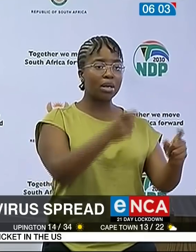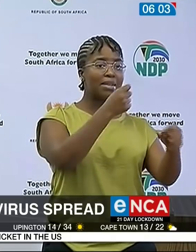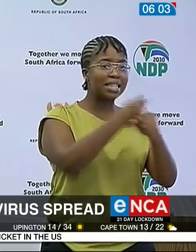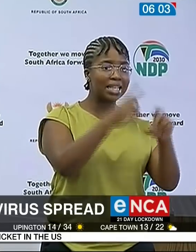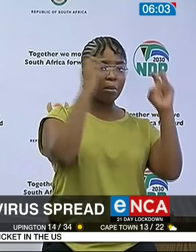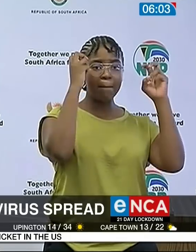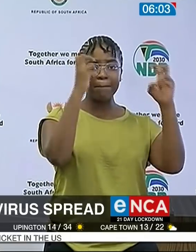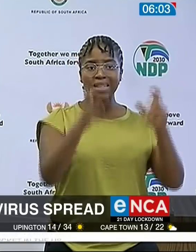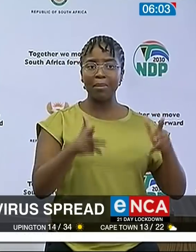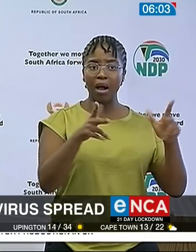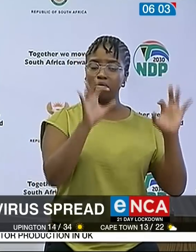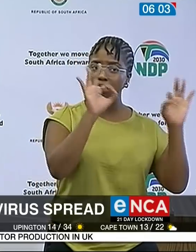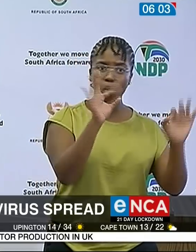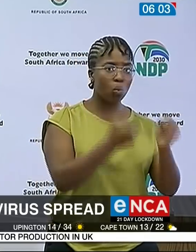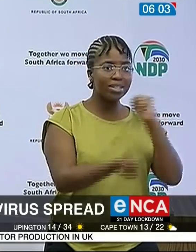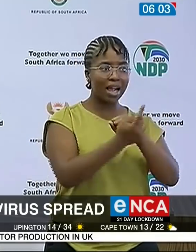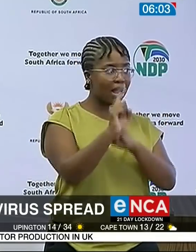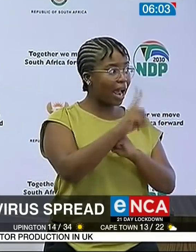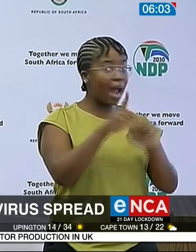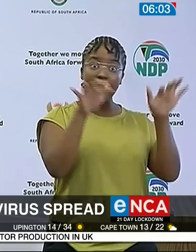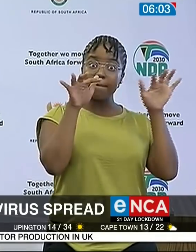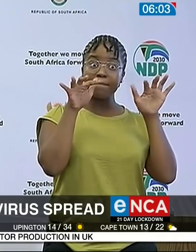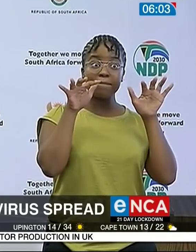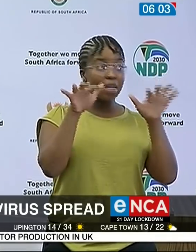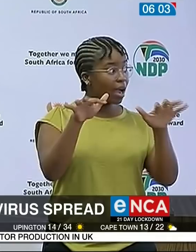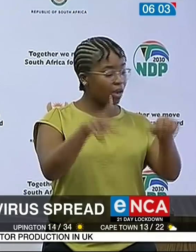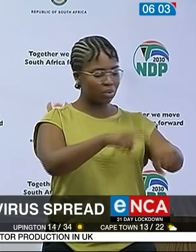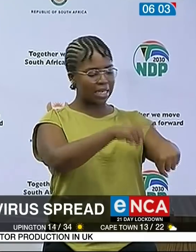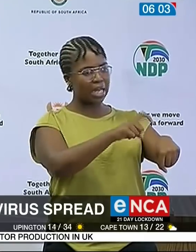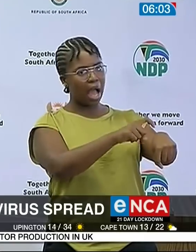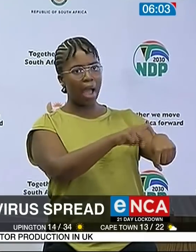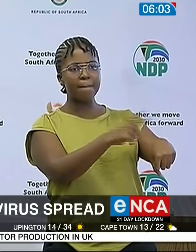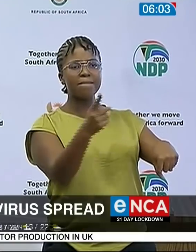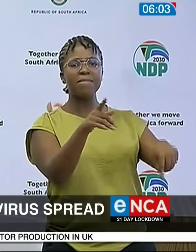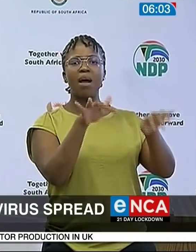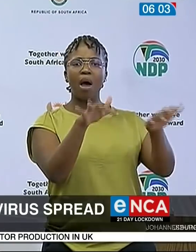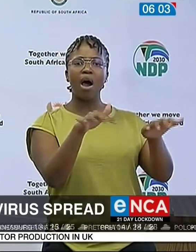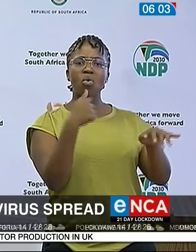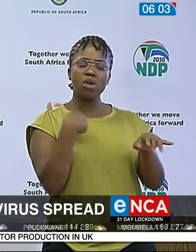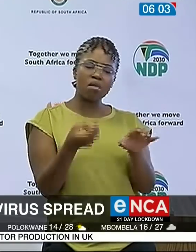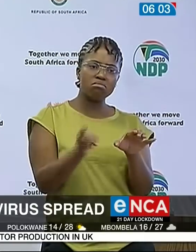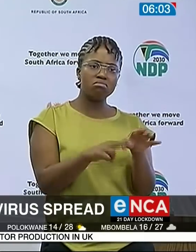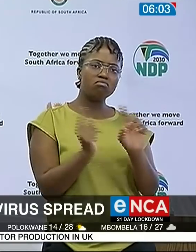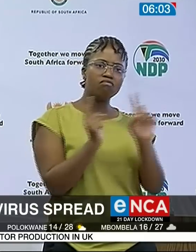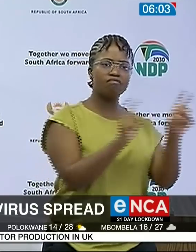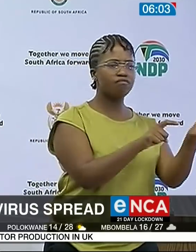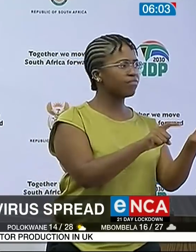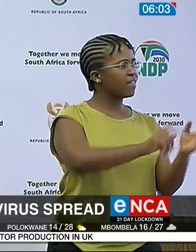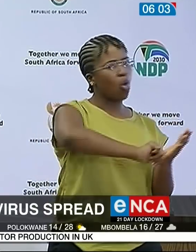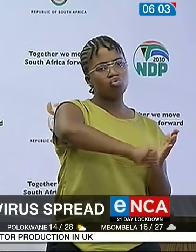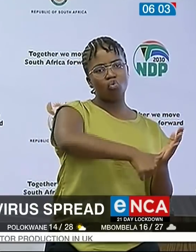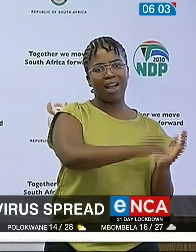of Transport who will be engaging in terms of looking at the times for people to be able to take the transport